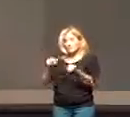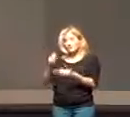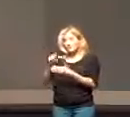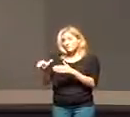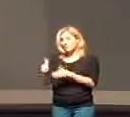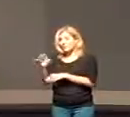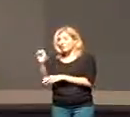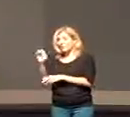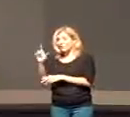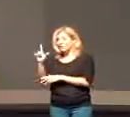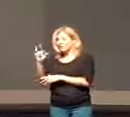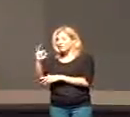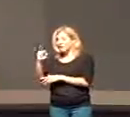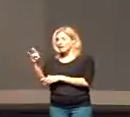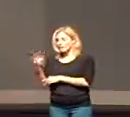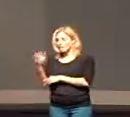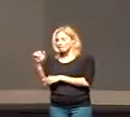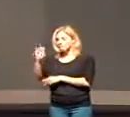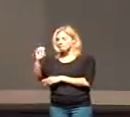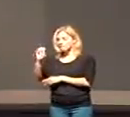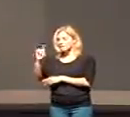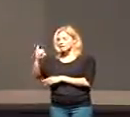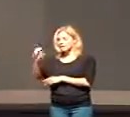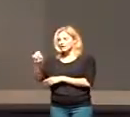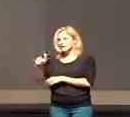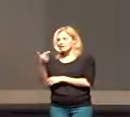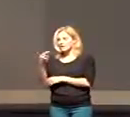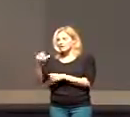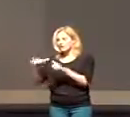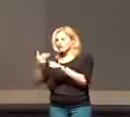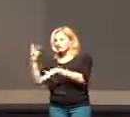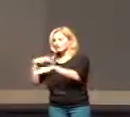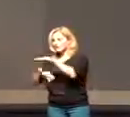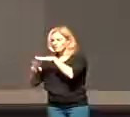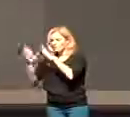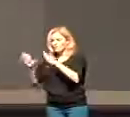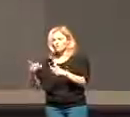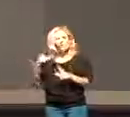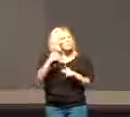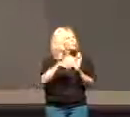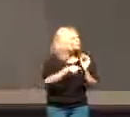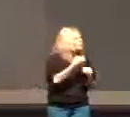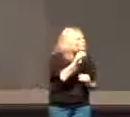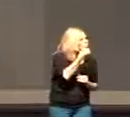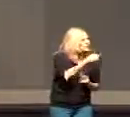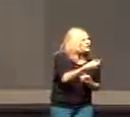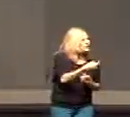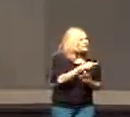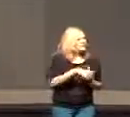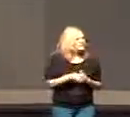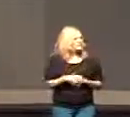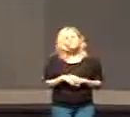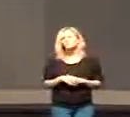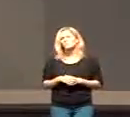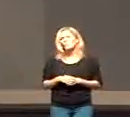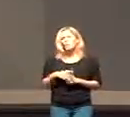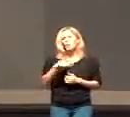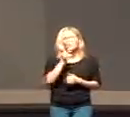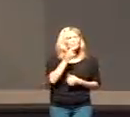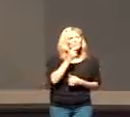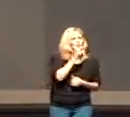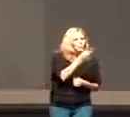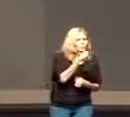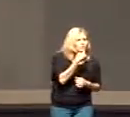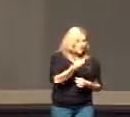say Elijah, and still others, one of the prophets. But what about you, he asked, who do